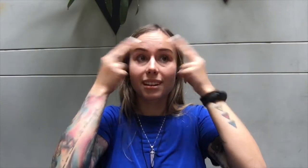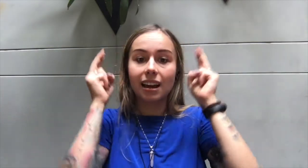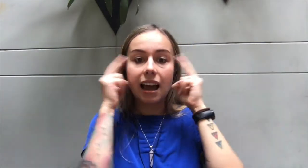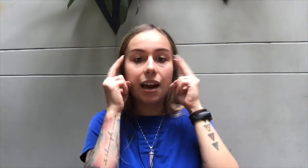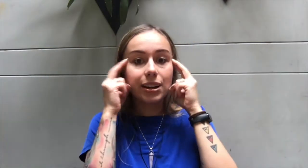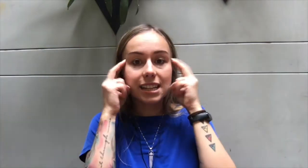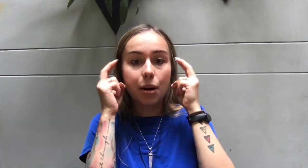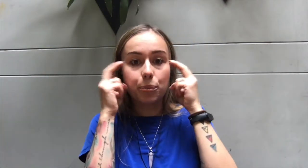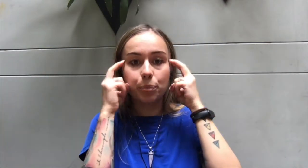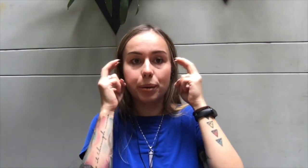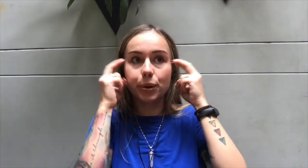I want to help more people.